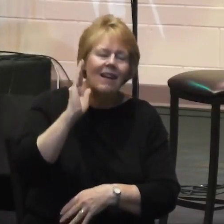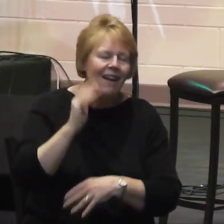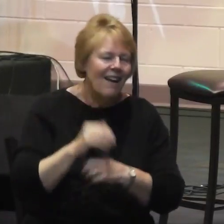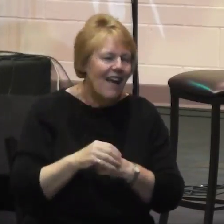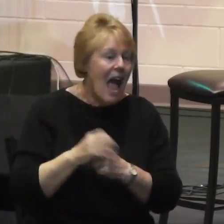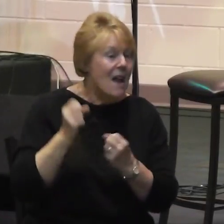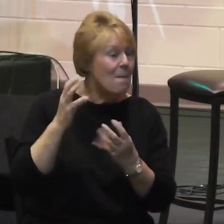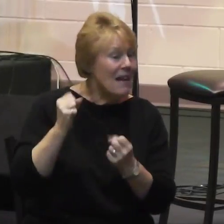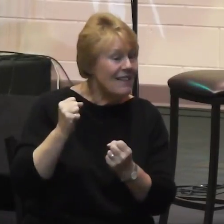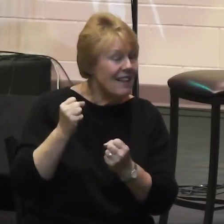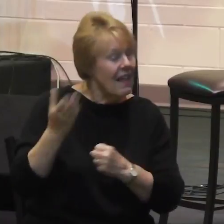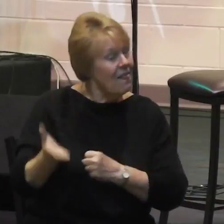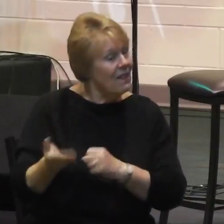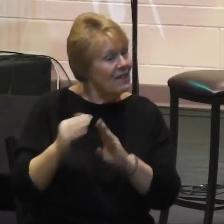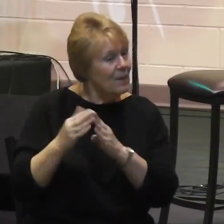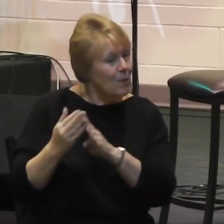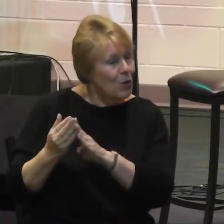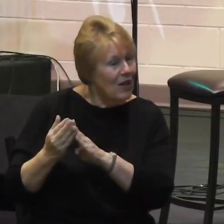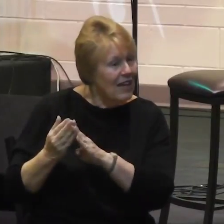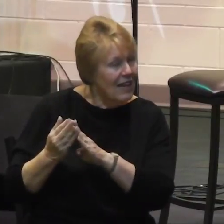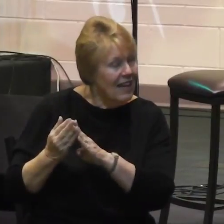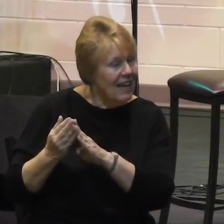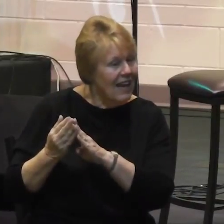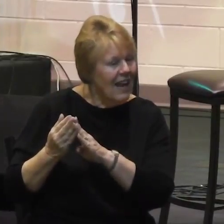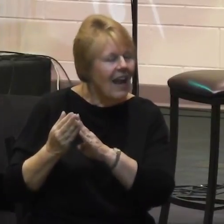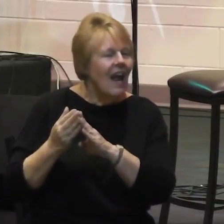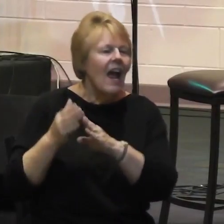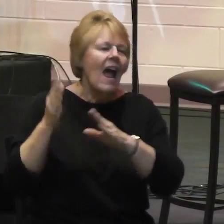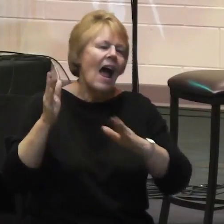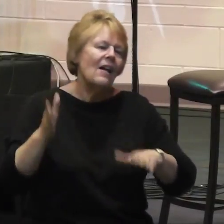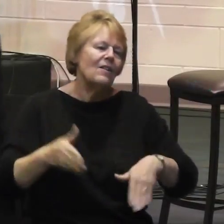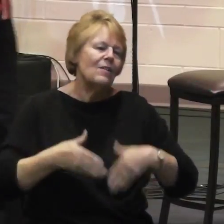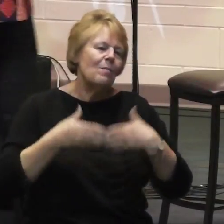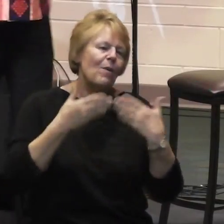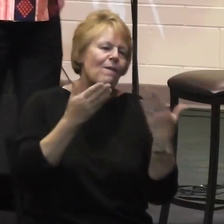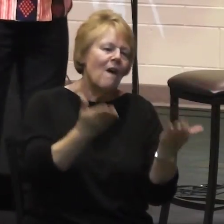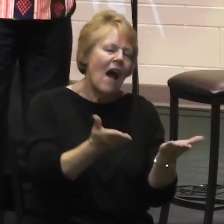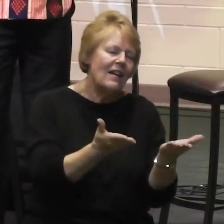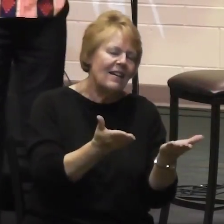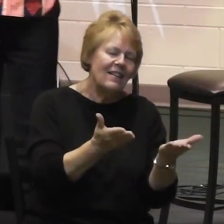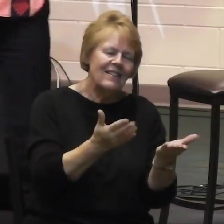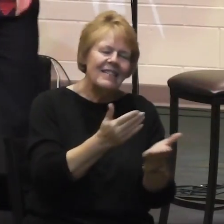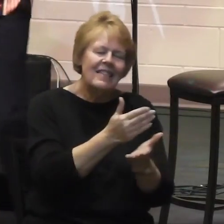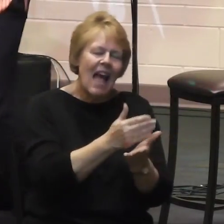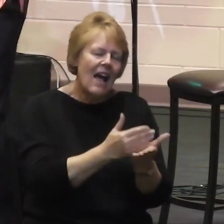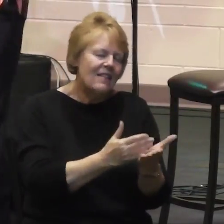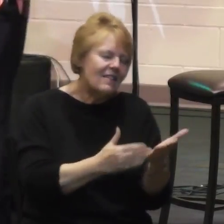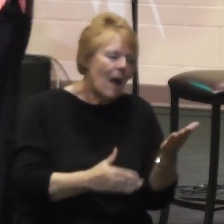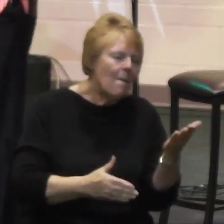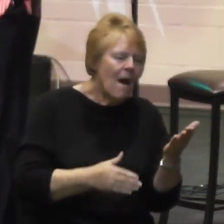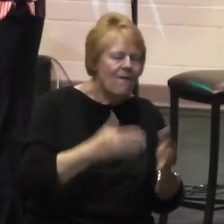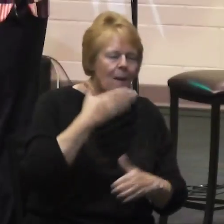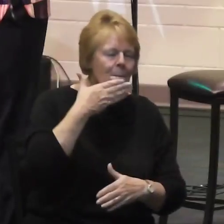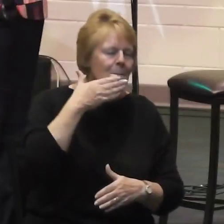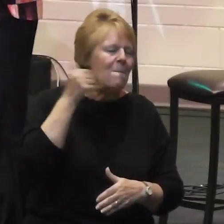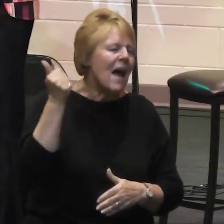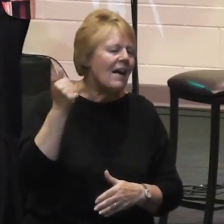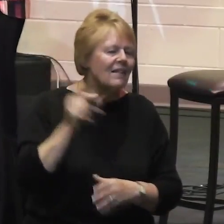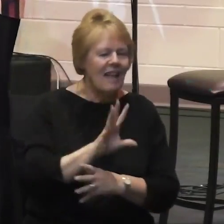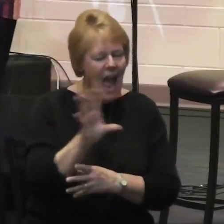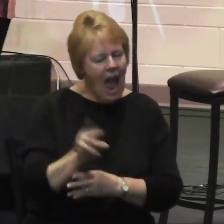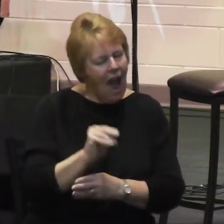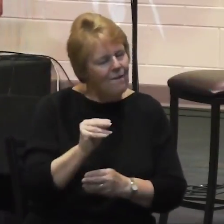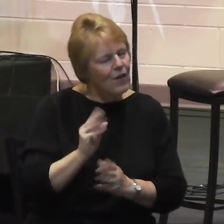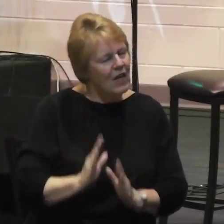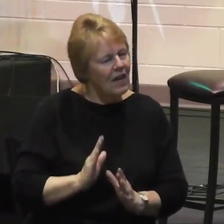this community has provided our nation some of the best theologians, know, African theologians and church